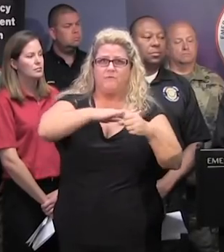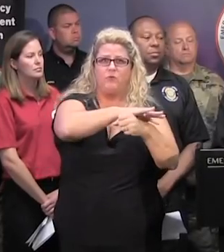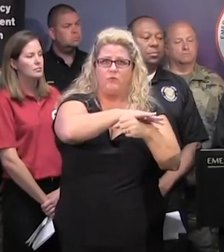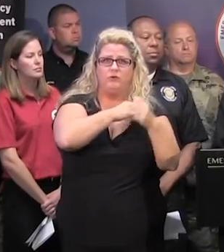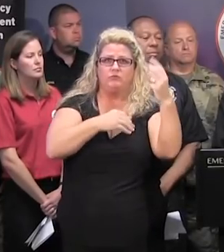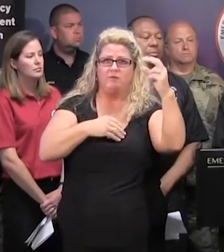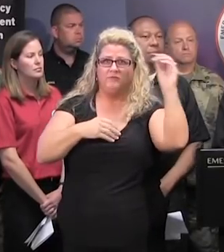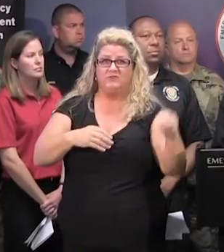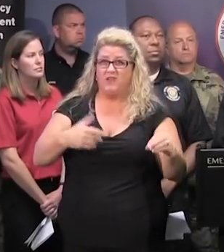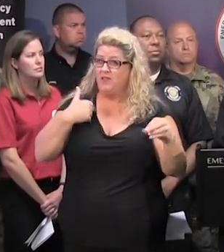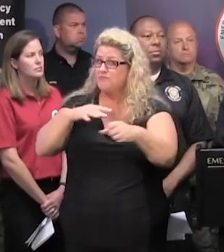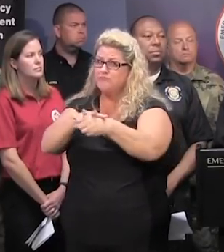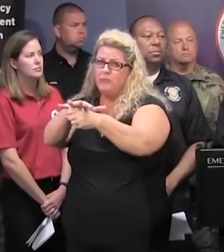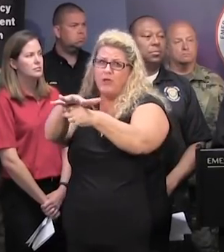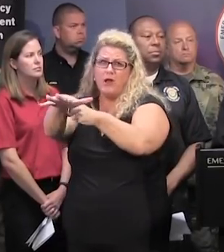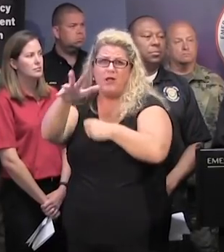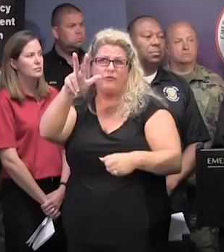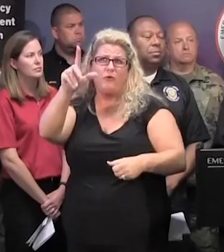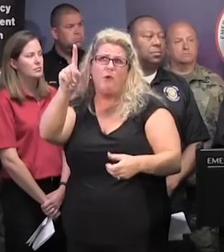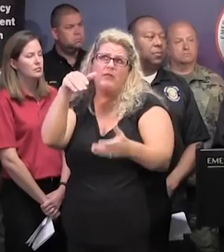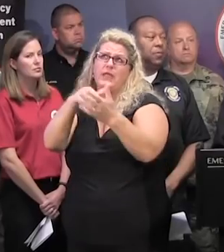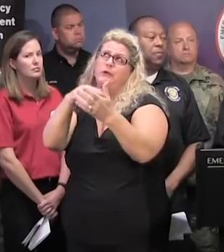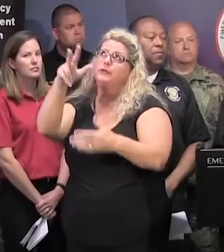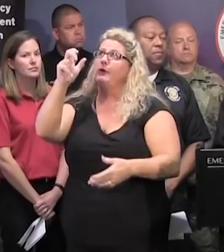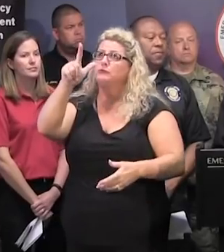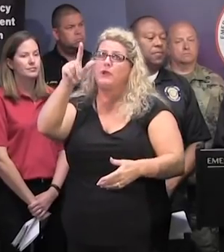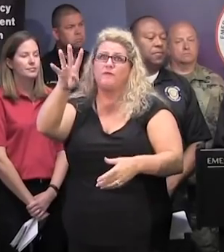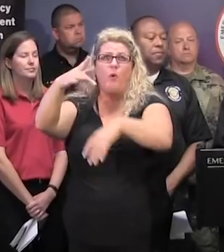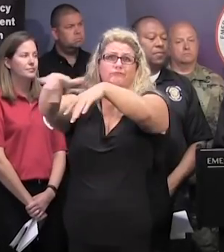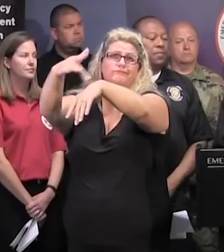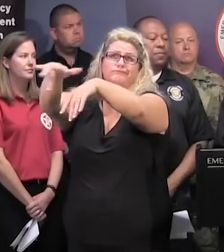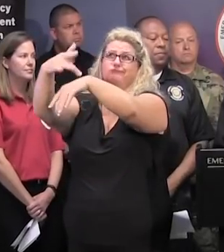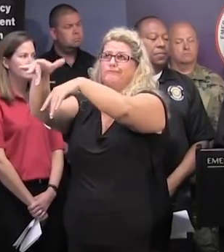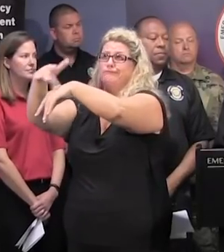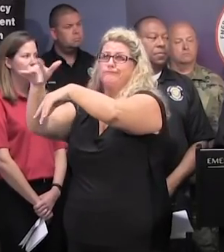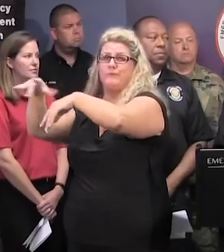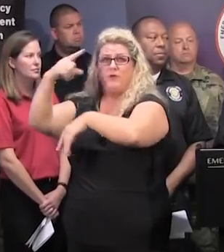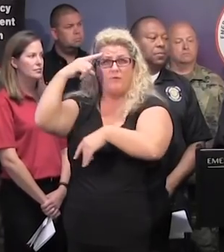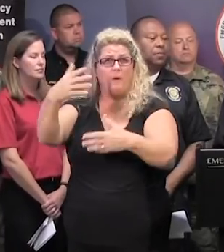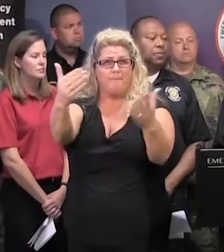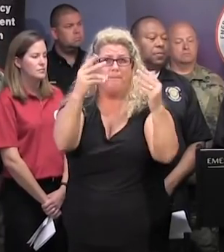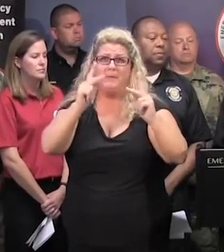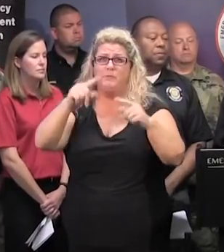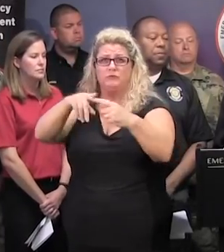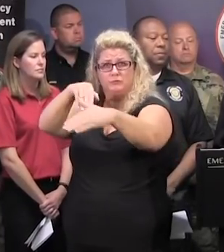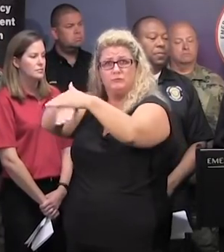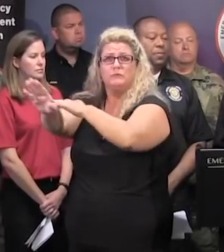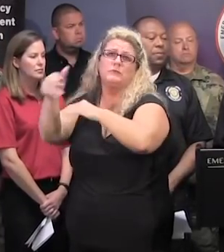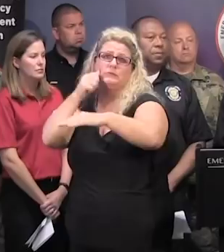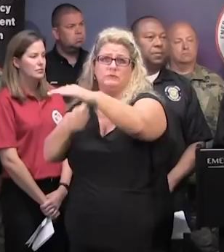That leaves us with 31,324 spaces in shelters across the state at this time.